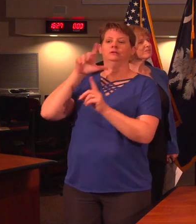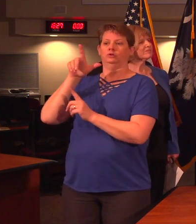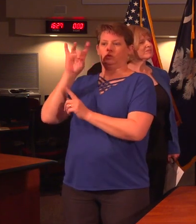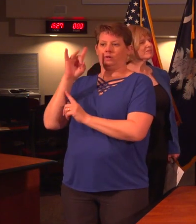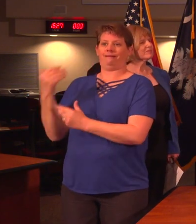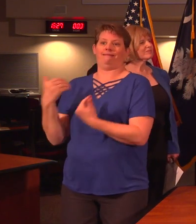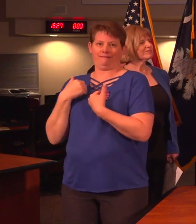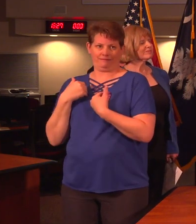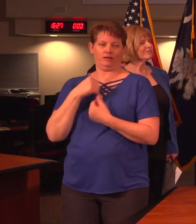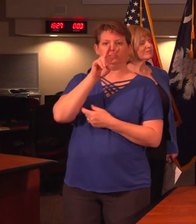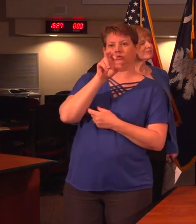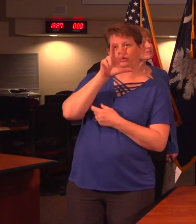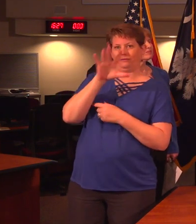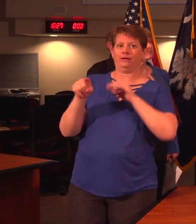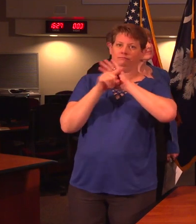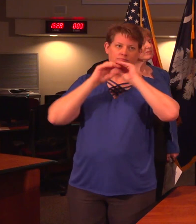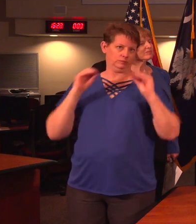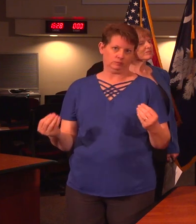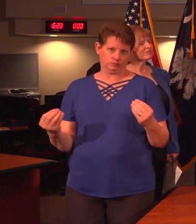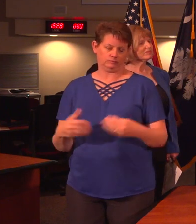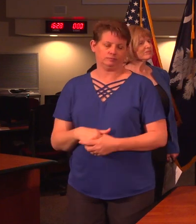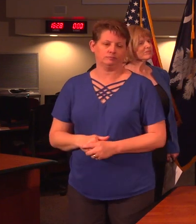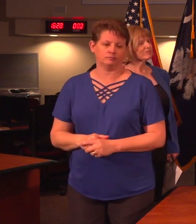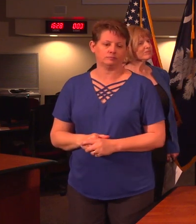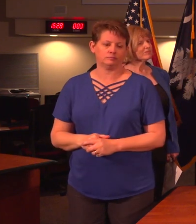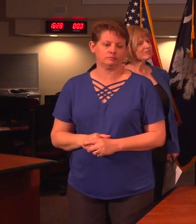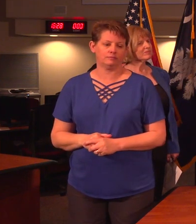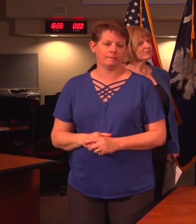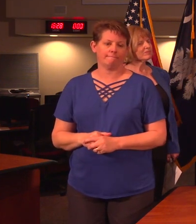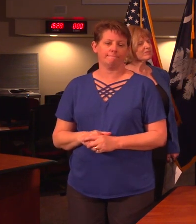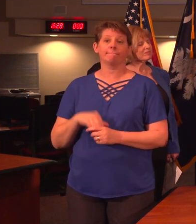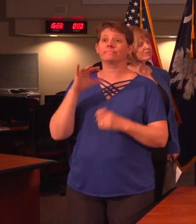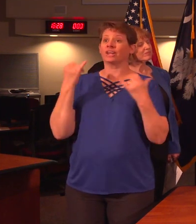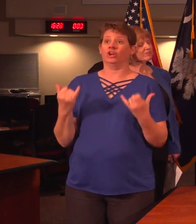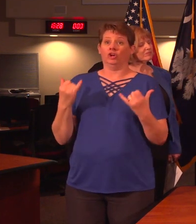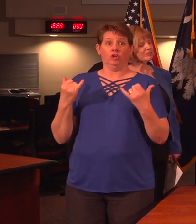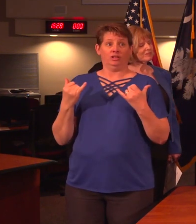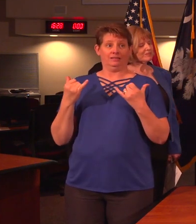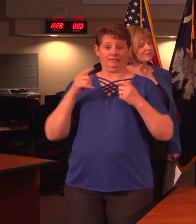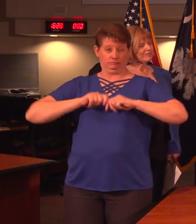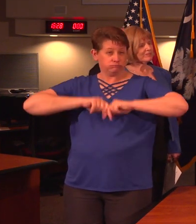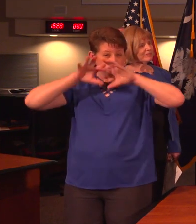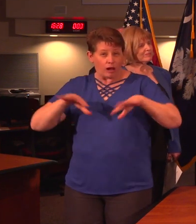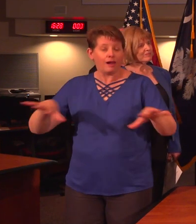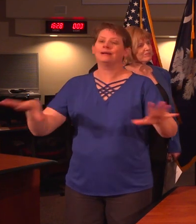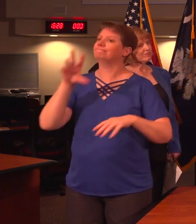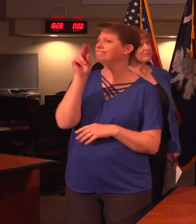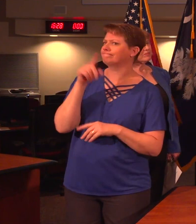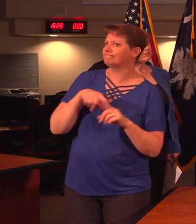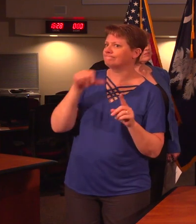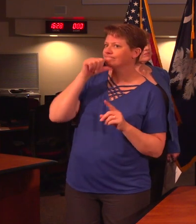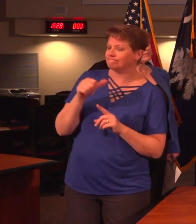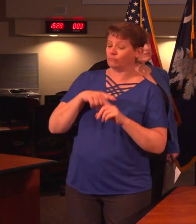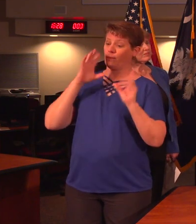and 235 are negative. While we are not currently seeing widespread transmission in South Carolina, we